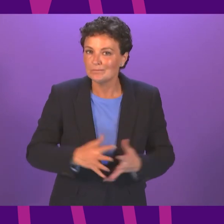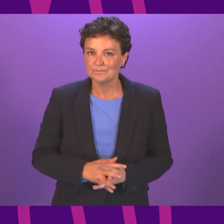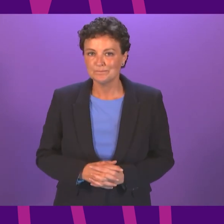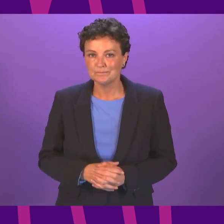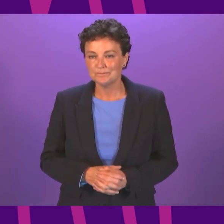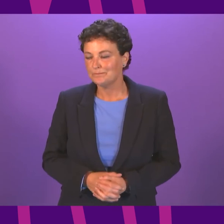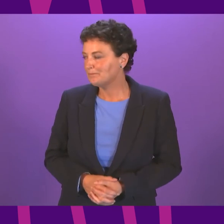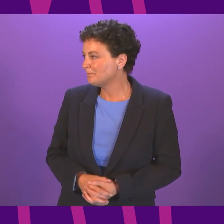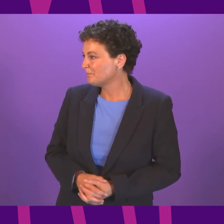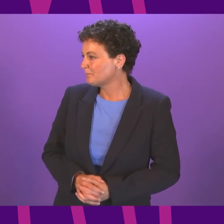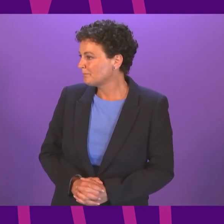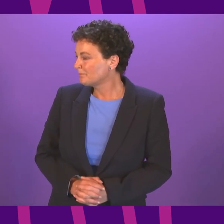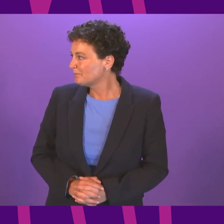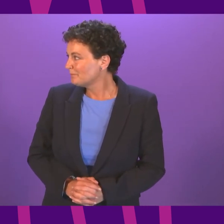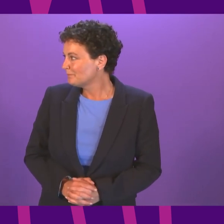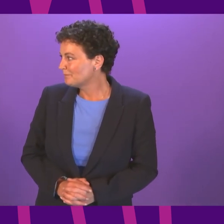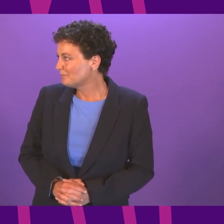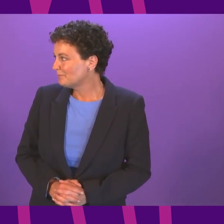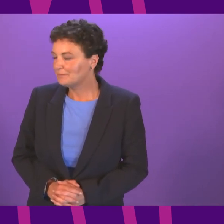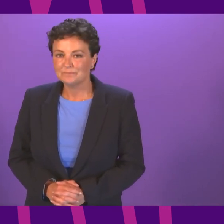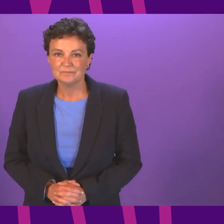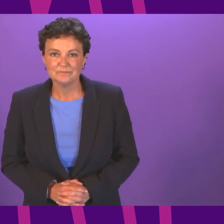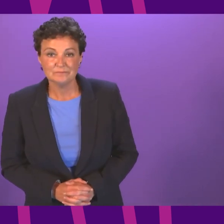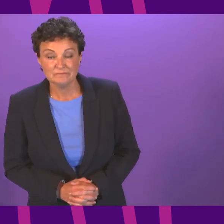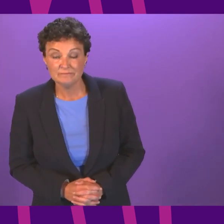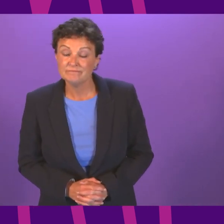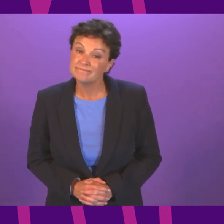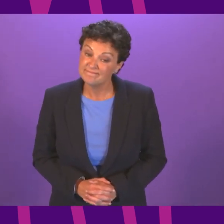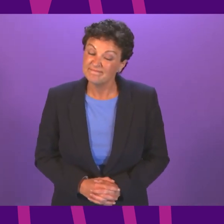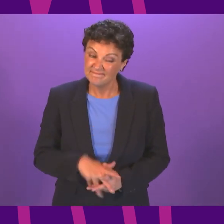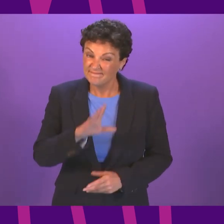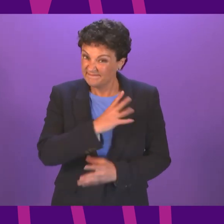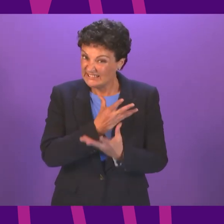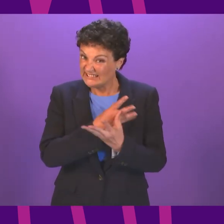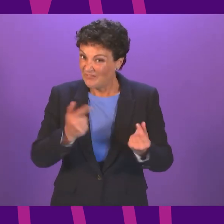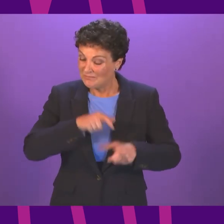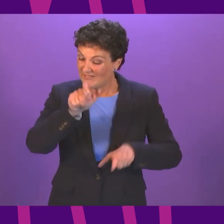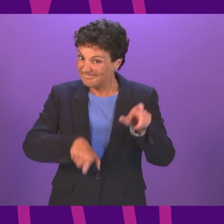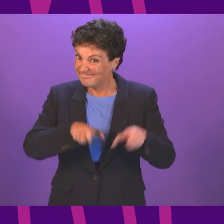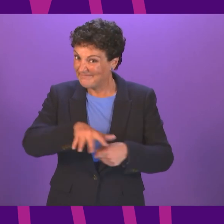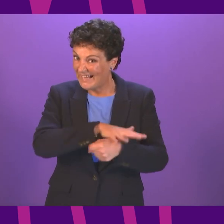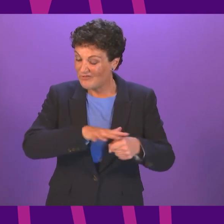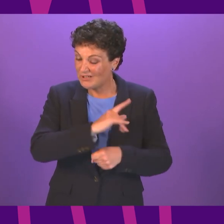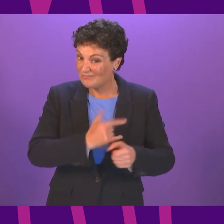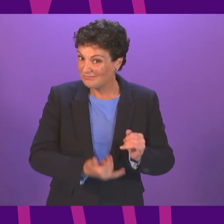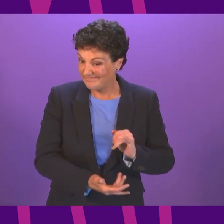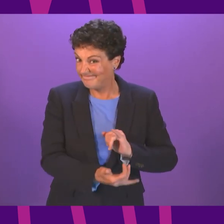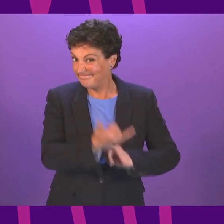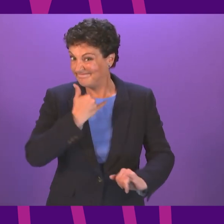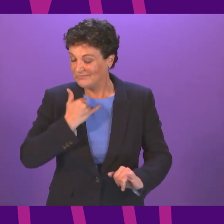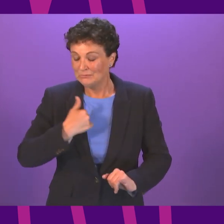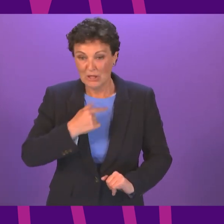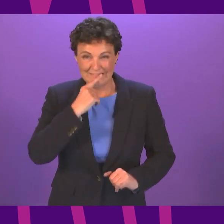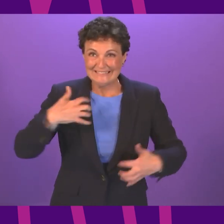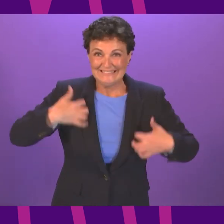Johnson, to be followed by Stuart McMillan. Thank you, Presiding Officer. A number of constituents have been in touch with me who, while looking forward to starting the university